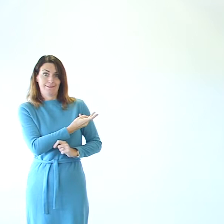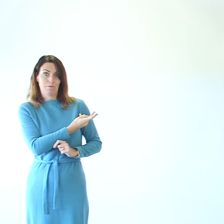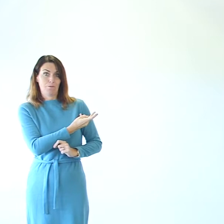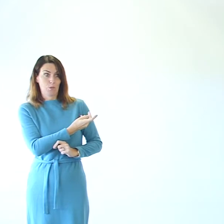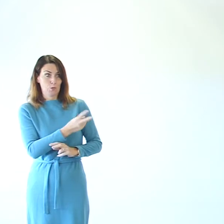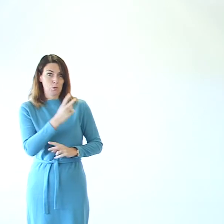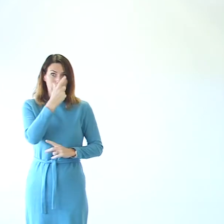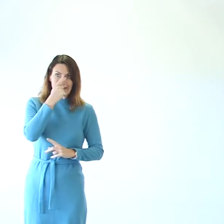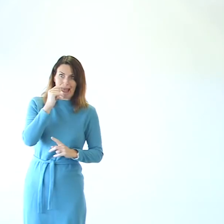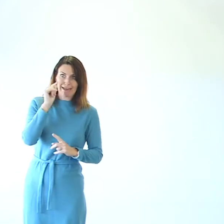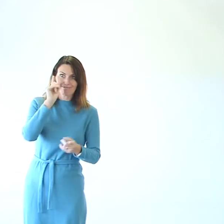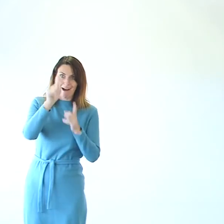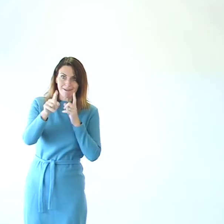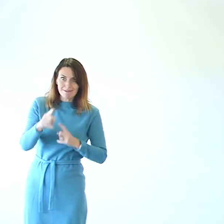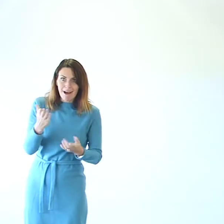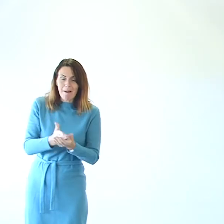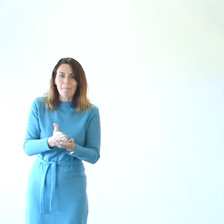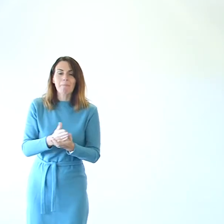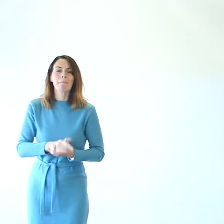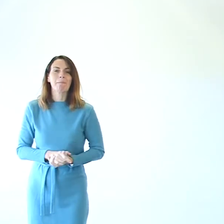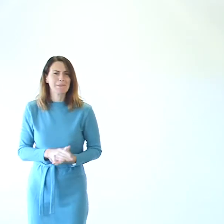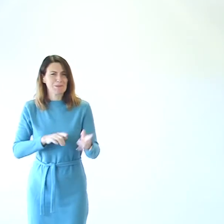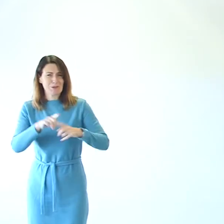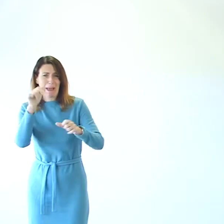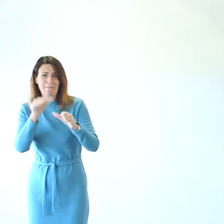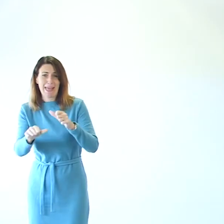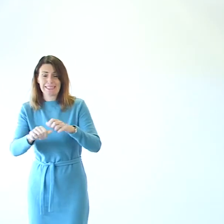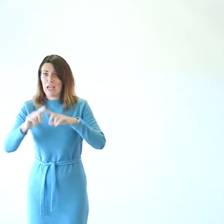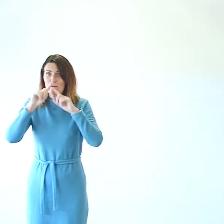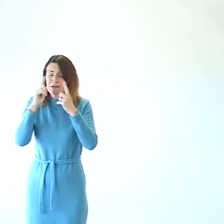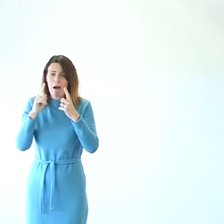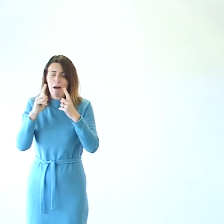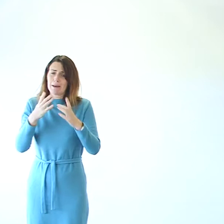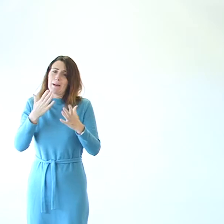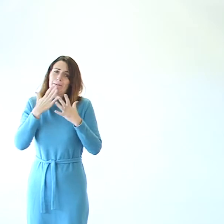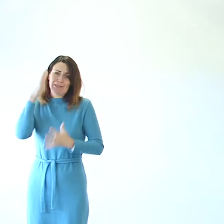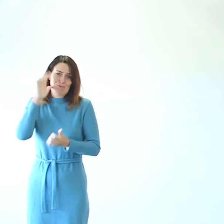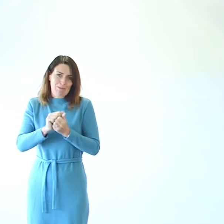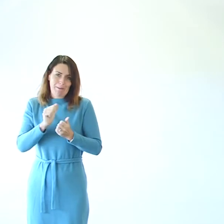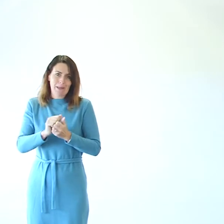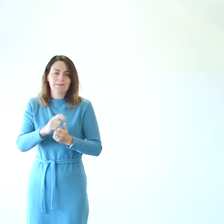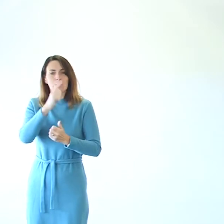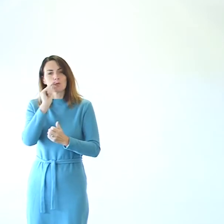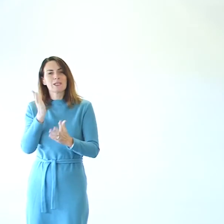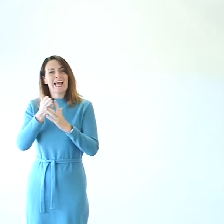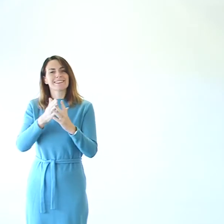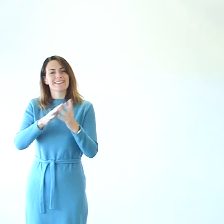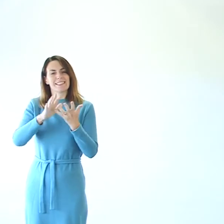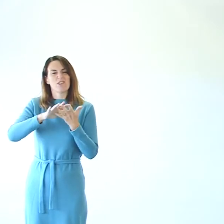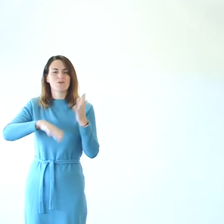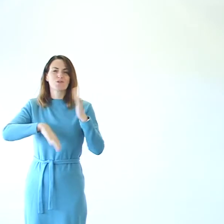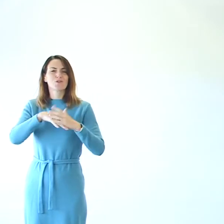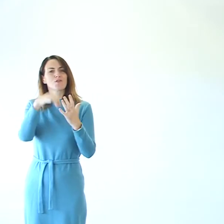see if they can respond to them. We will try our best. If we can't, remember that you will be able to access the long report